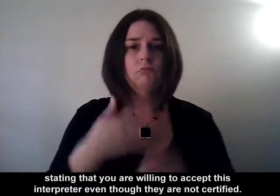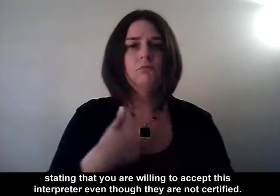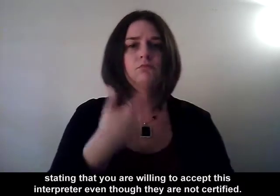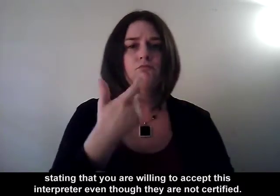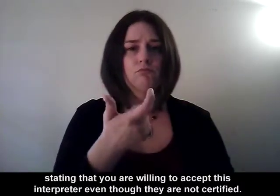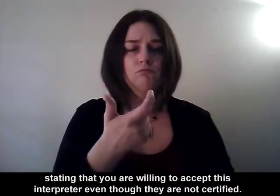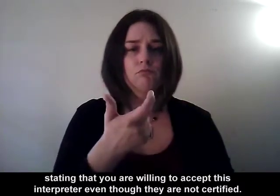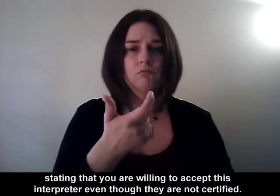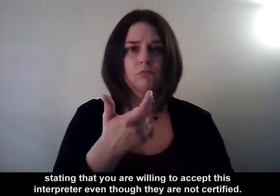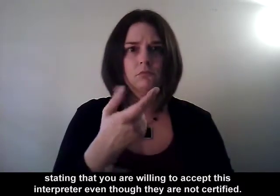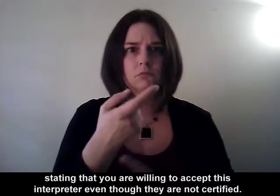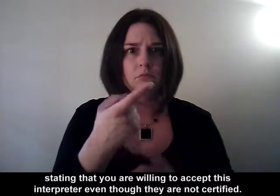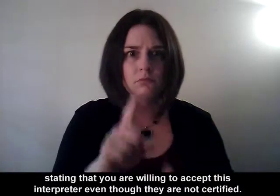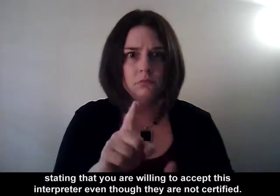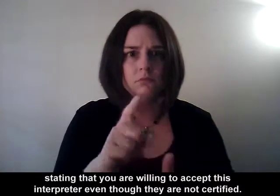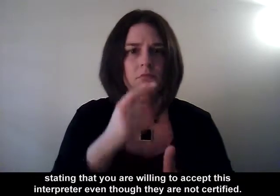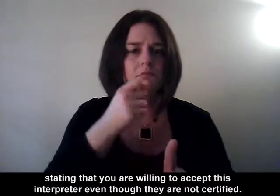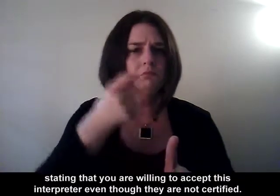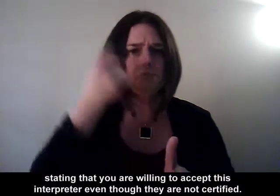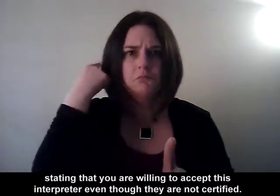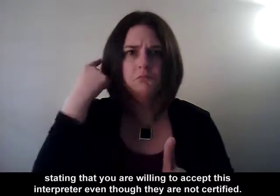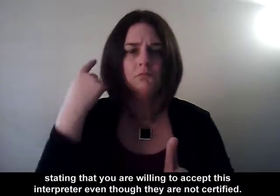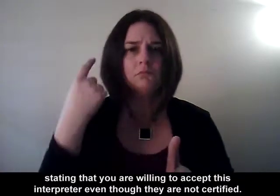to accept this interpreter even though they are not certified.